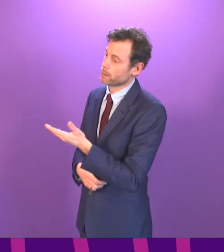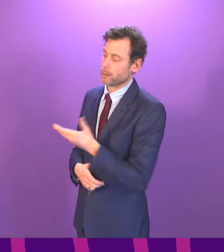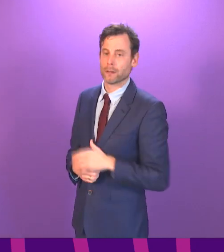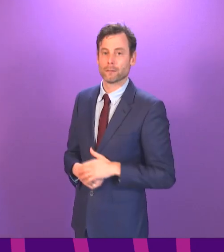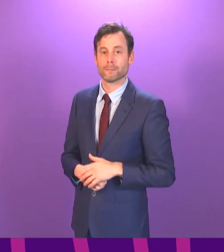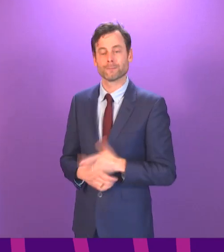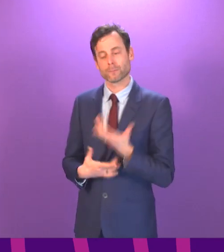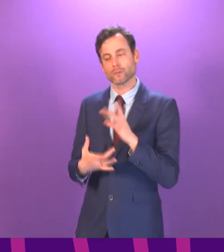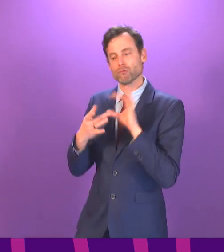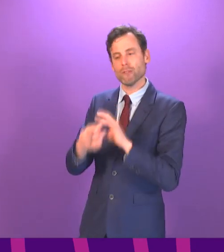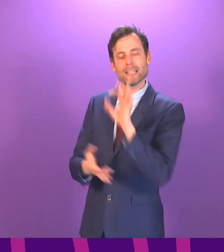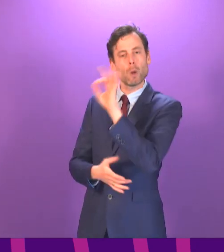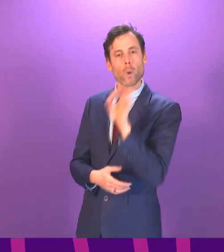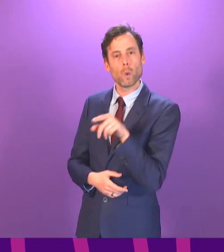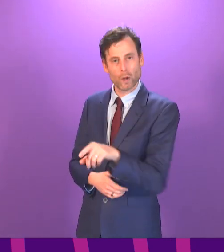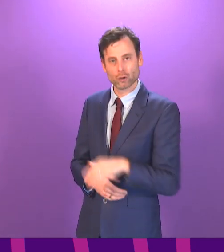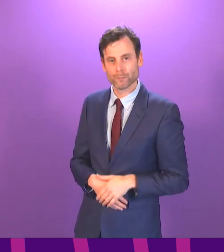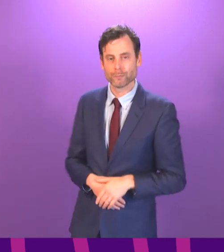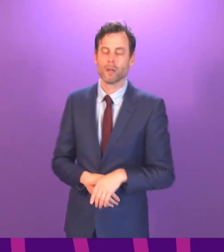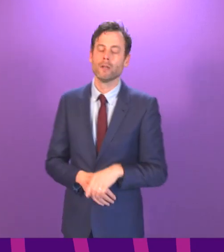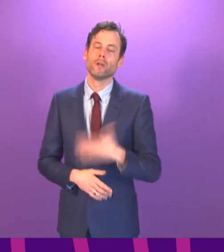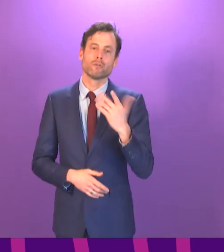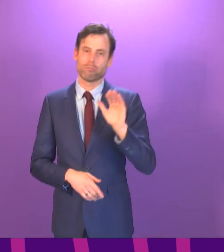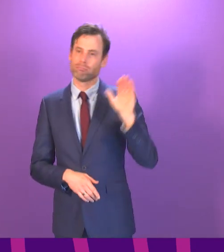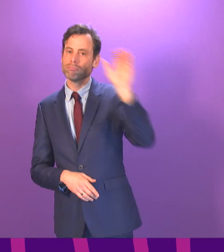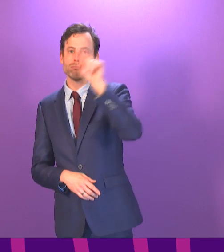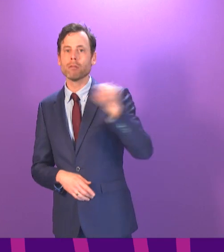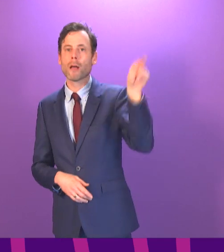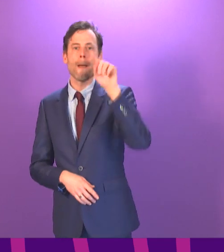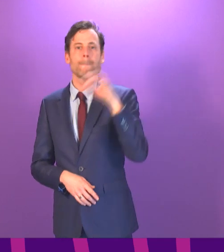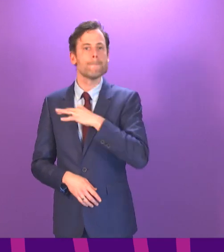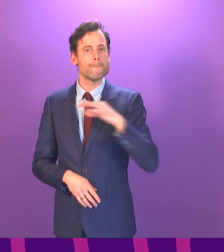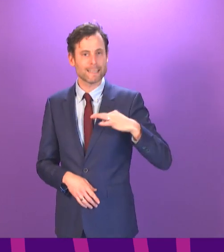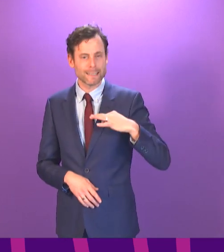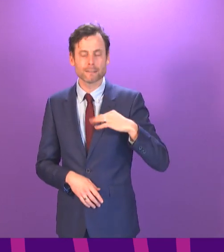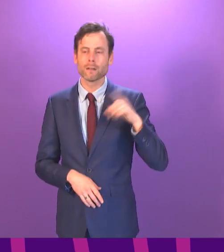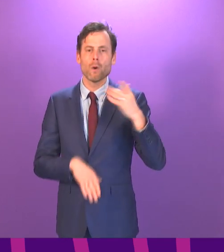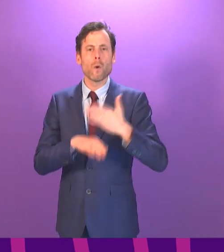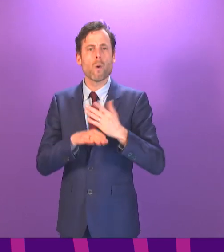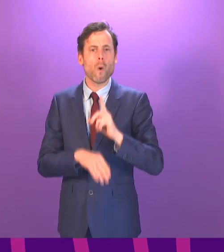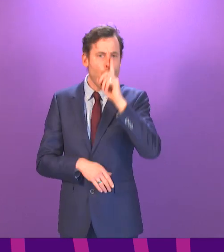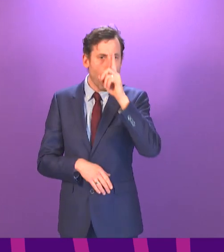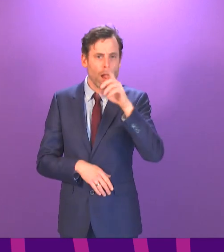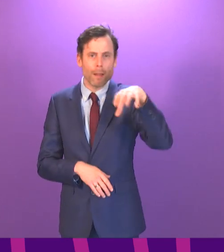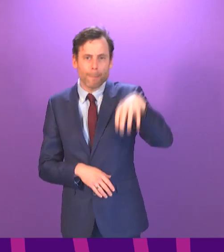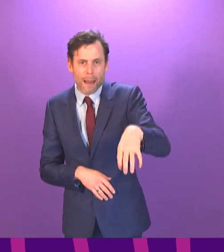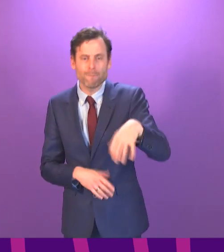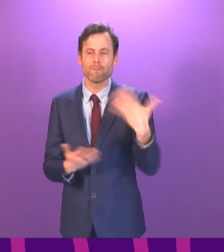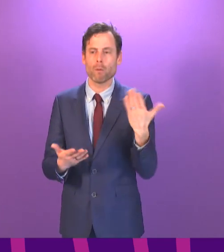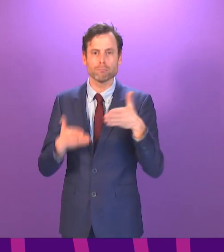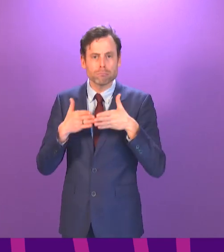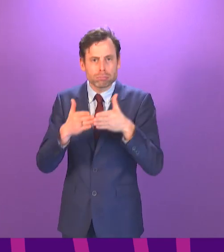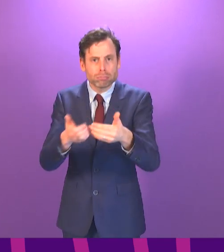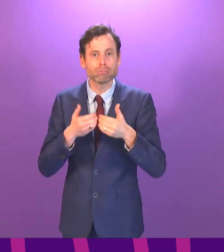Offshore medics are on the front line in the battle against COVID, helping to save lives on board oil platforms, whilst the offshore oil and gas